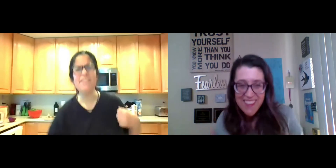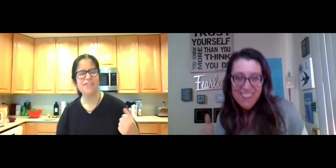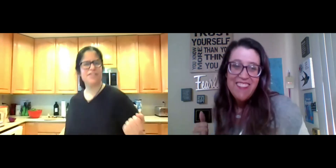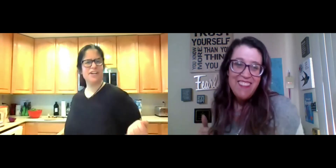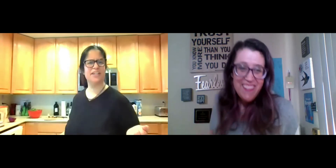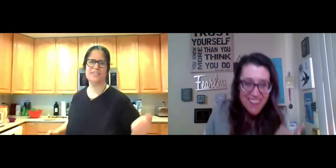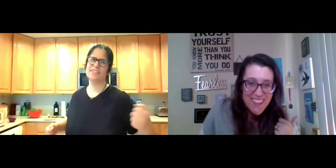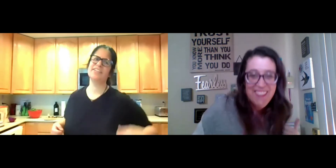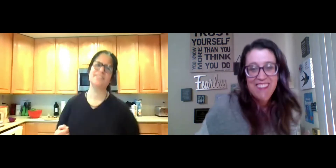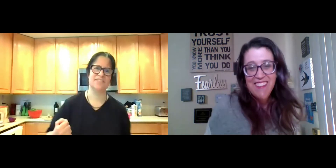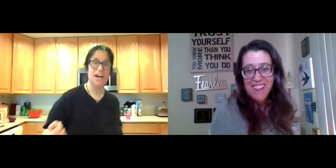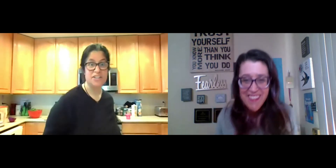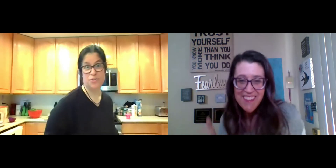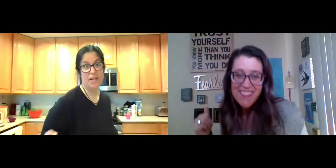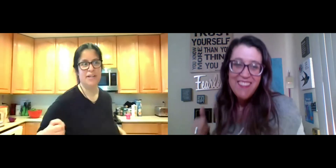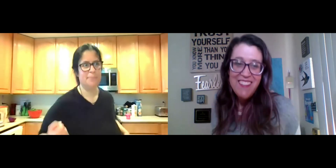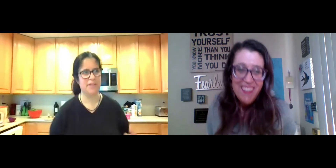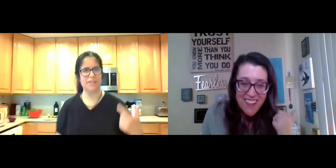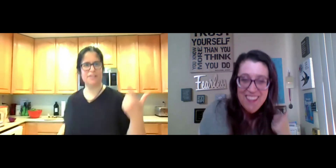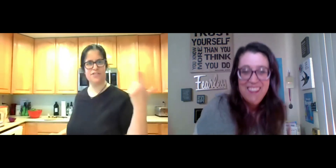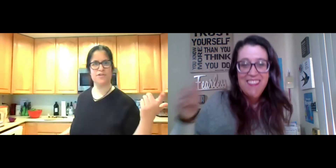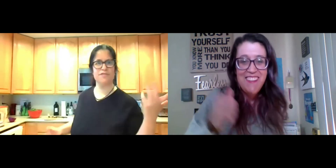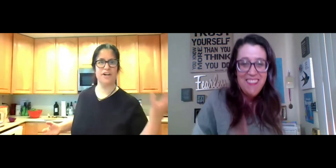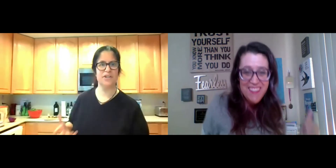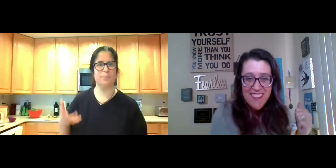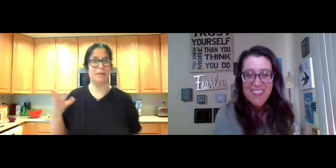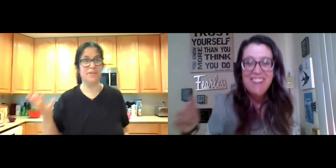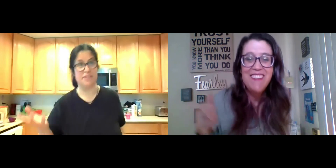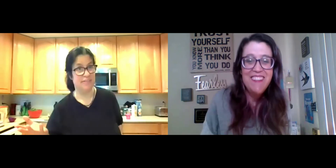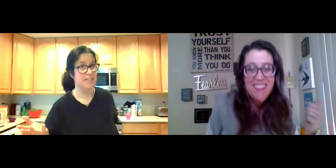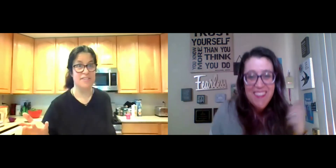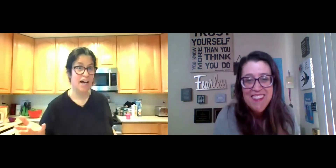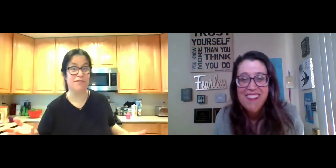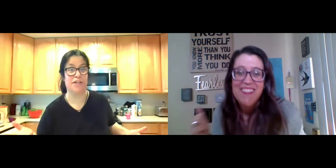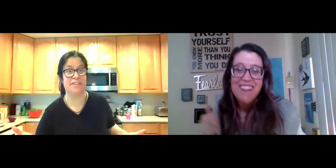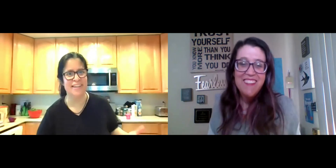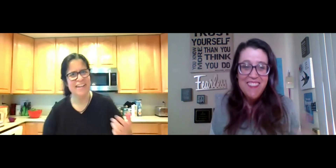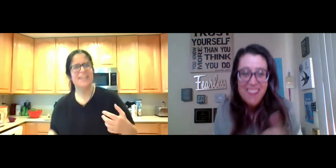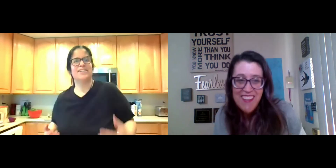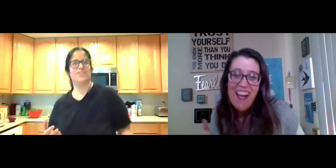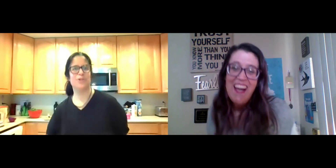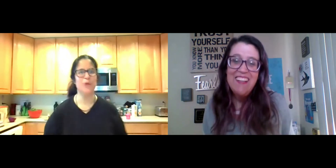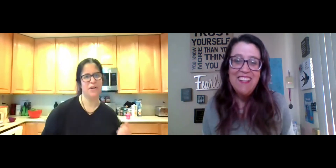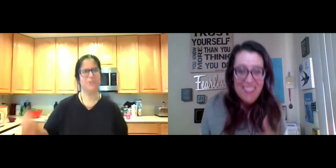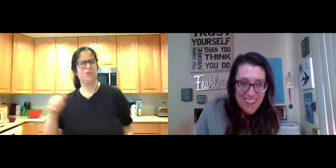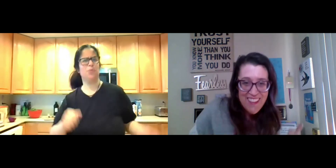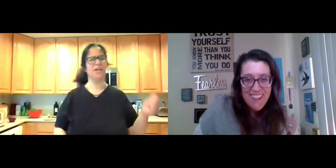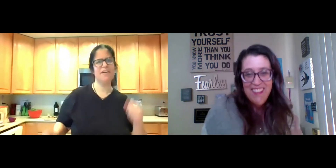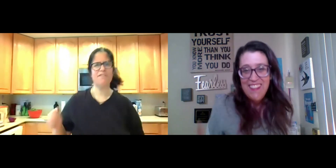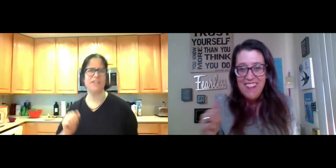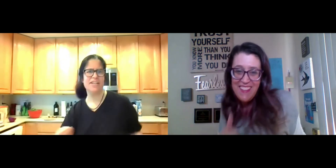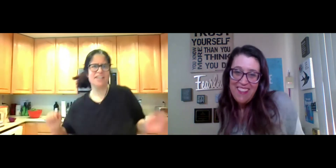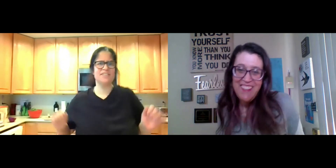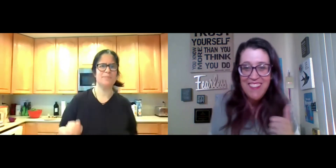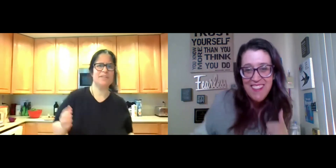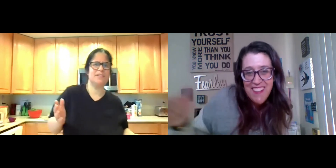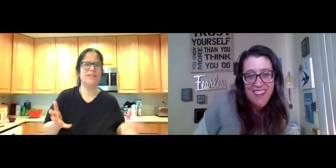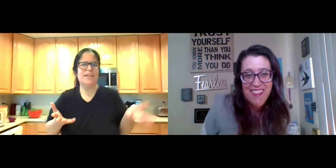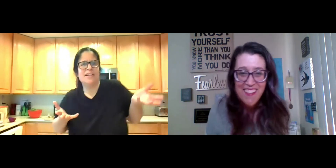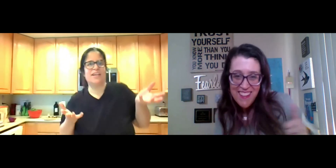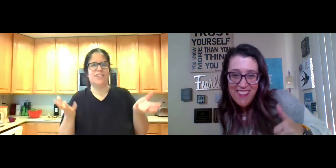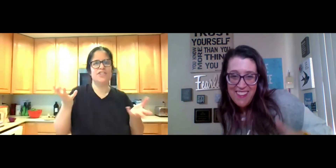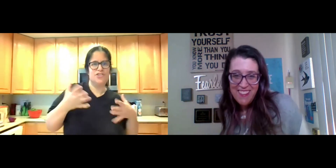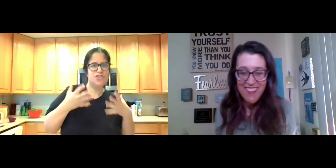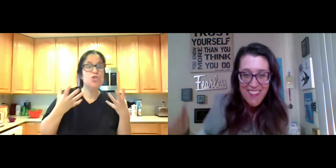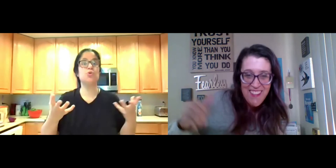you're not having fun, it sucks, right? I mean, it's either fun or maybe it's not fun. So like when you want to have fun days, I mean,